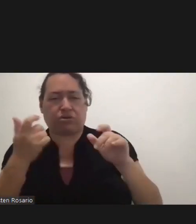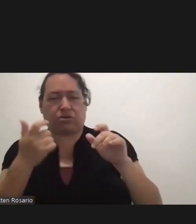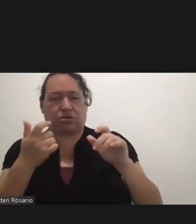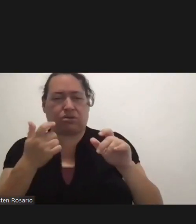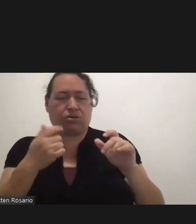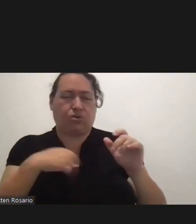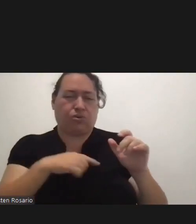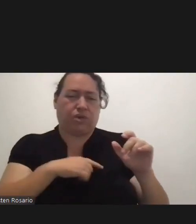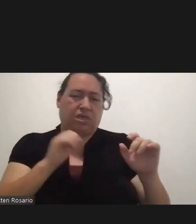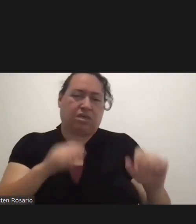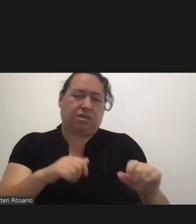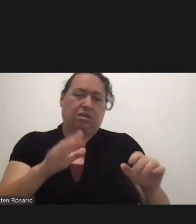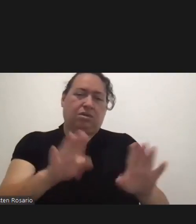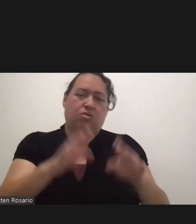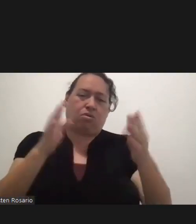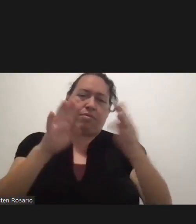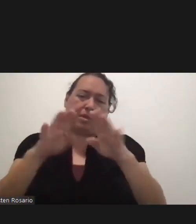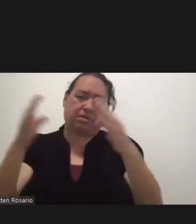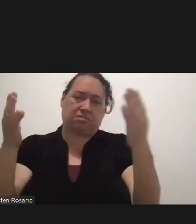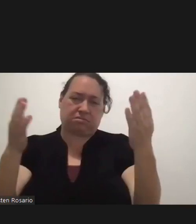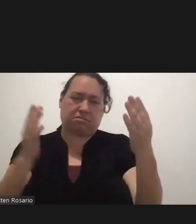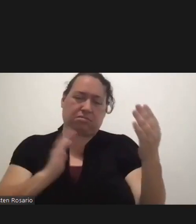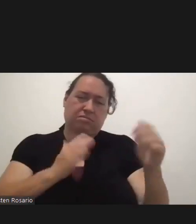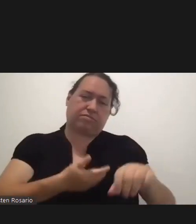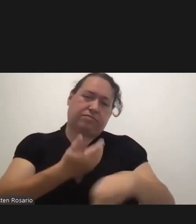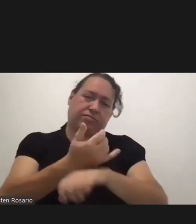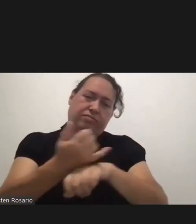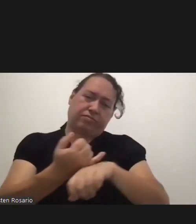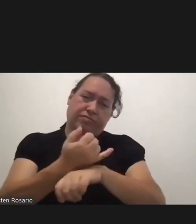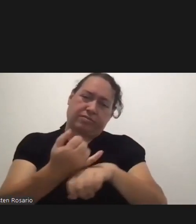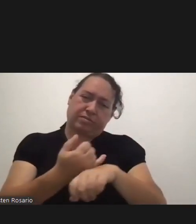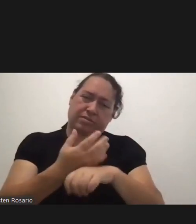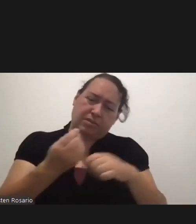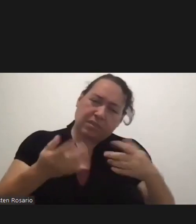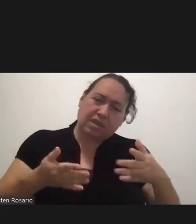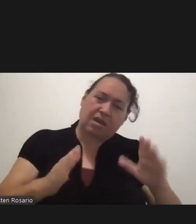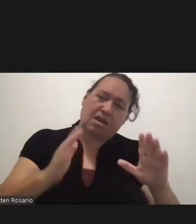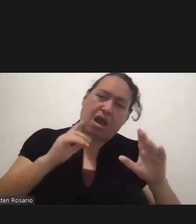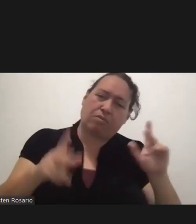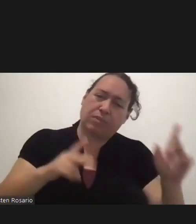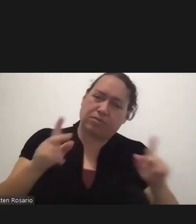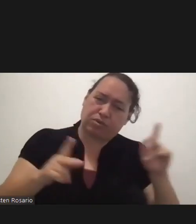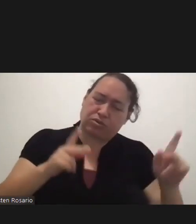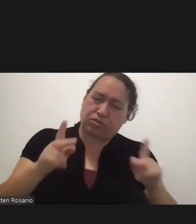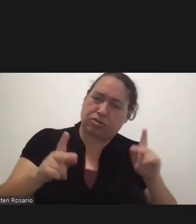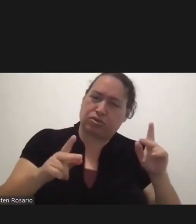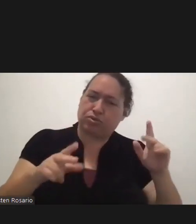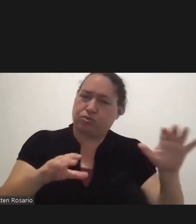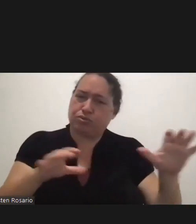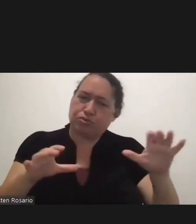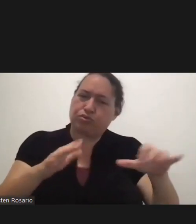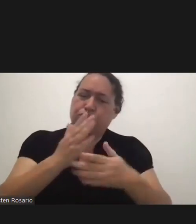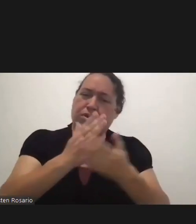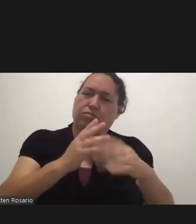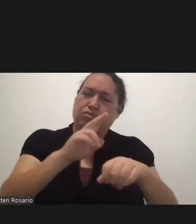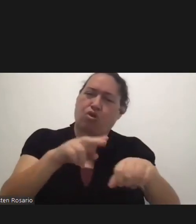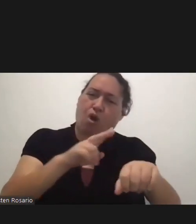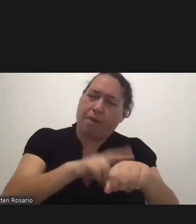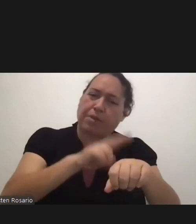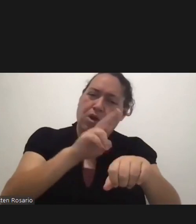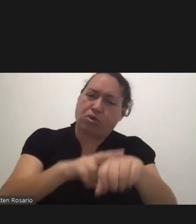more our island and allow people to do some normalcy in life.